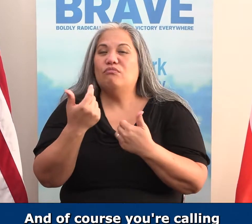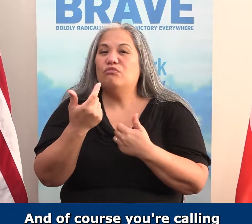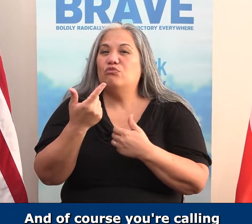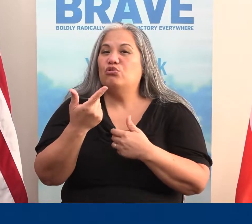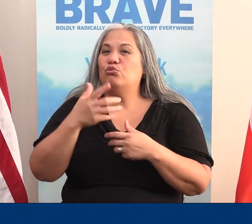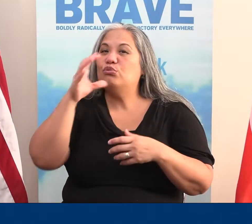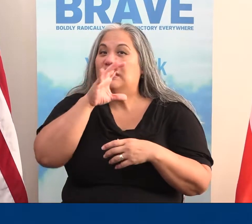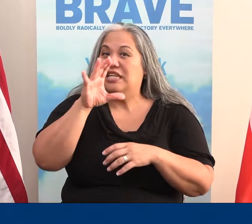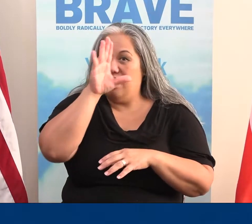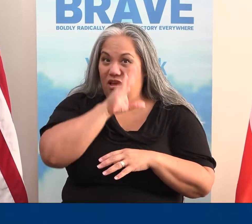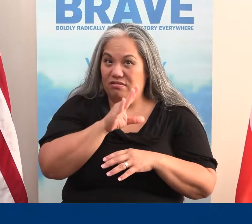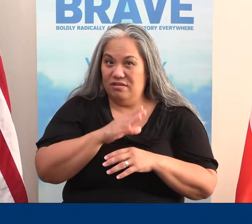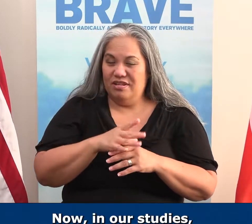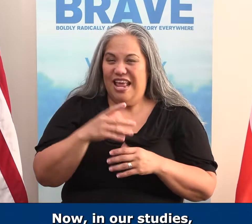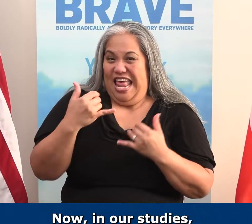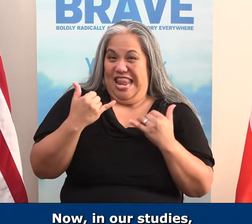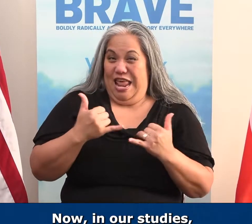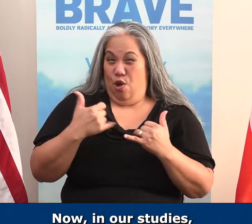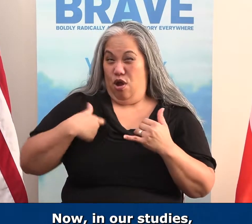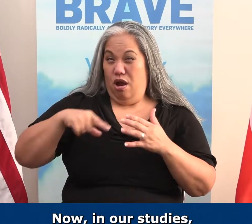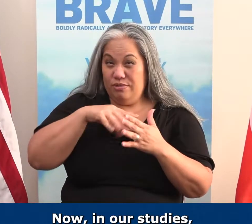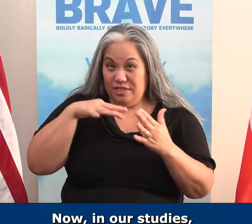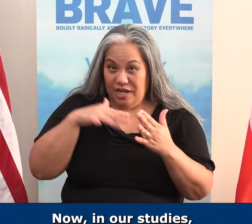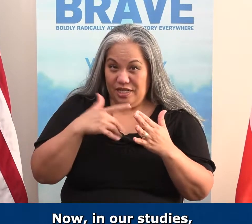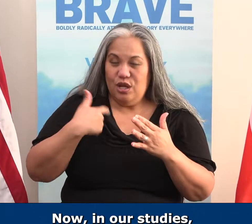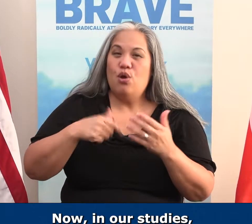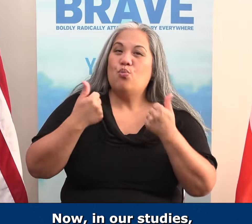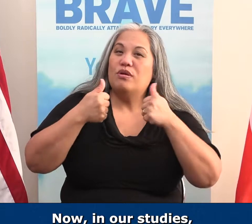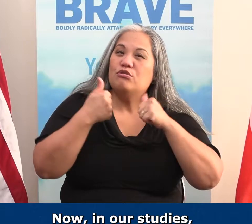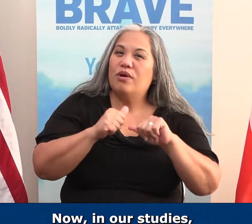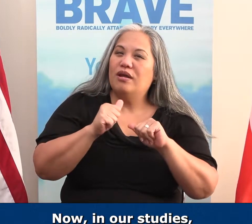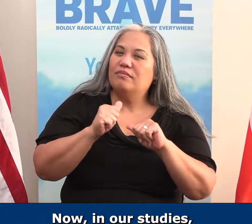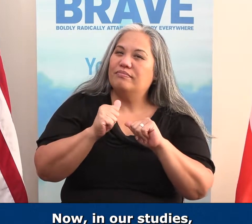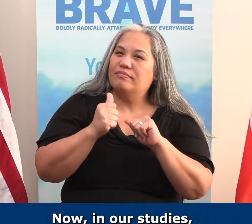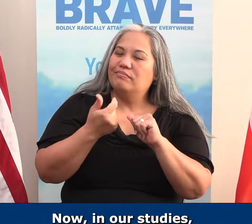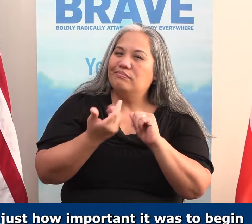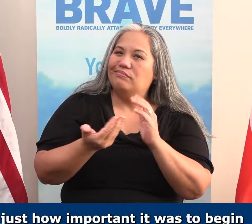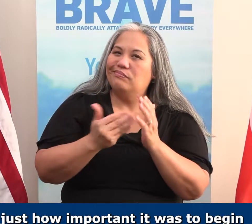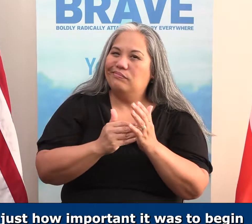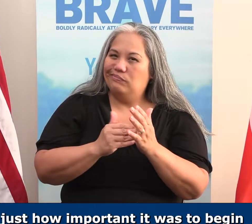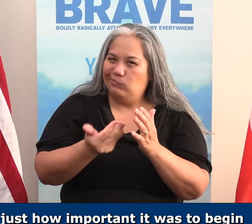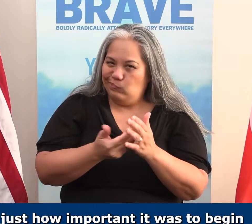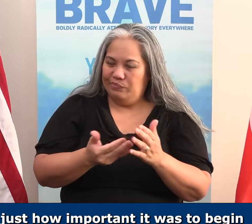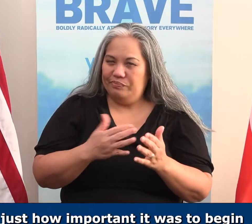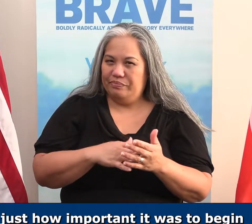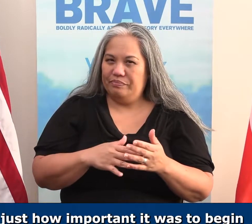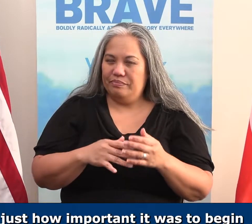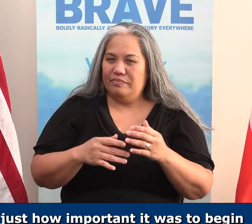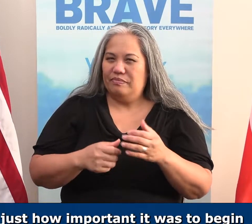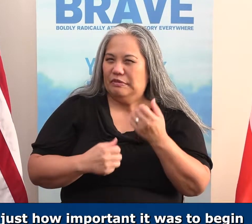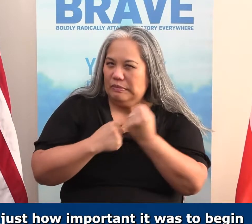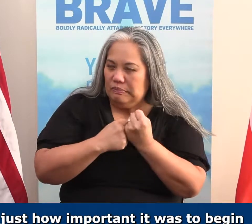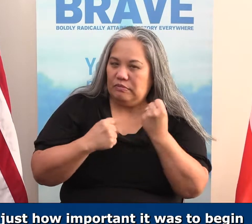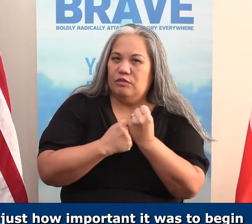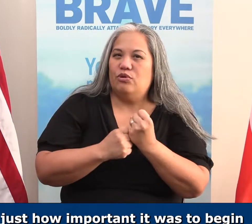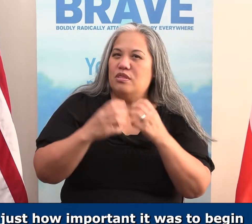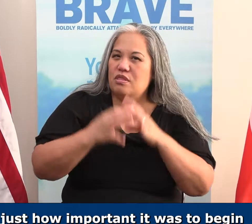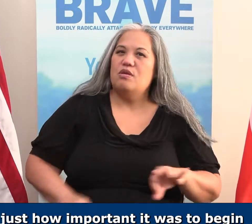God. Now, in our studies, we tried to reiterate just how important it was